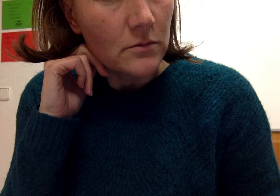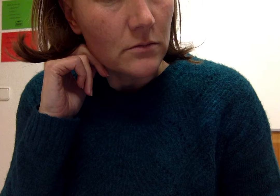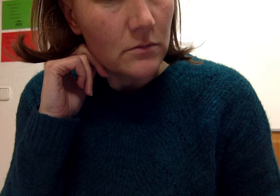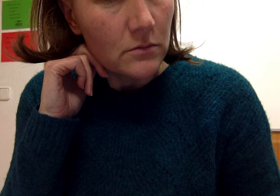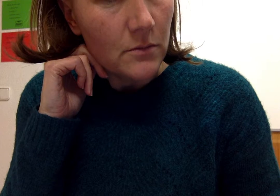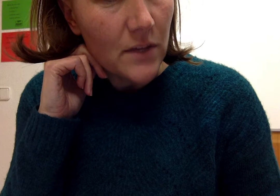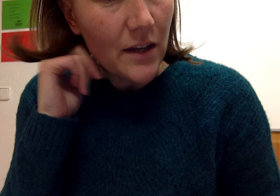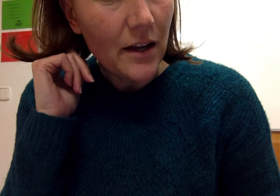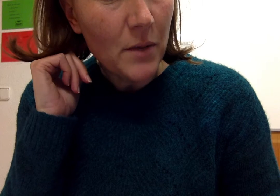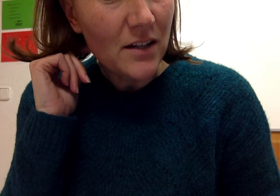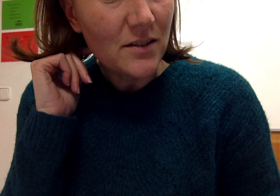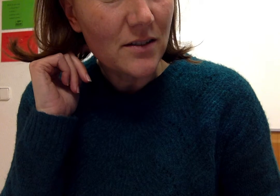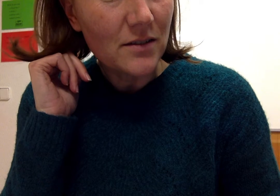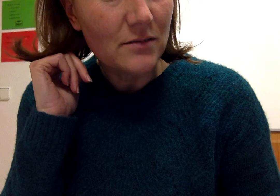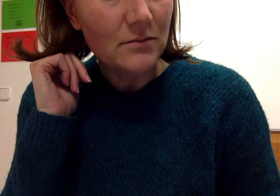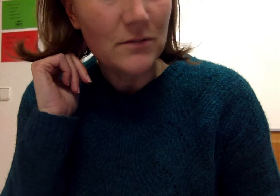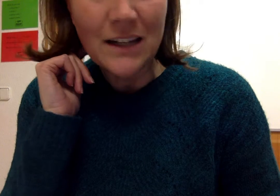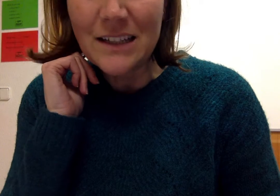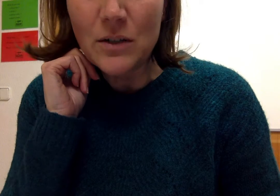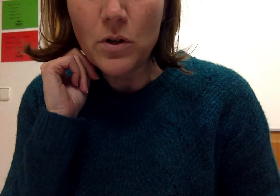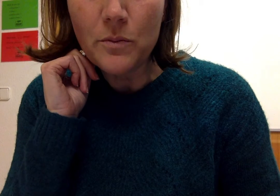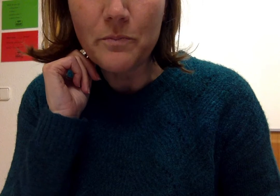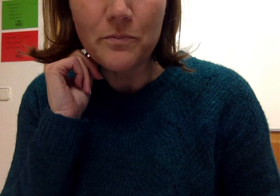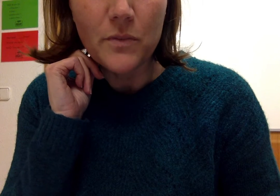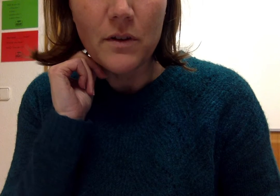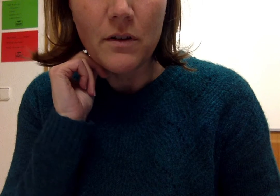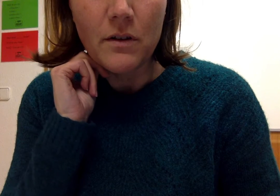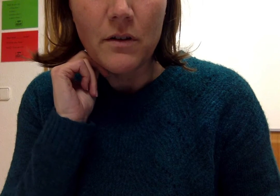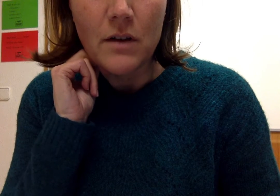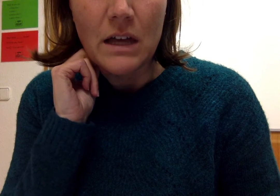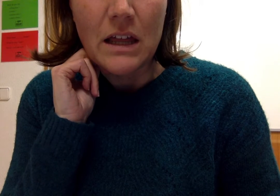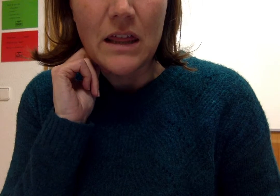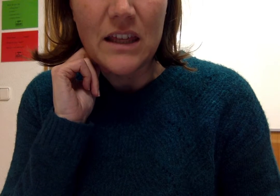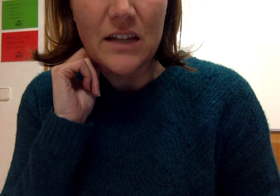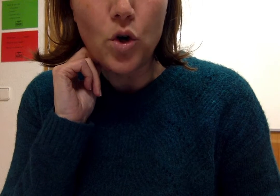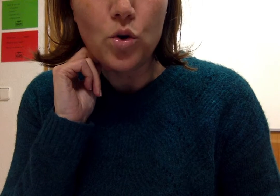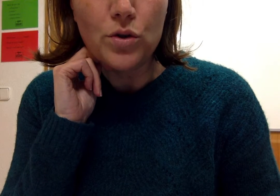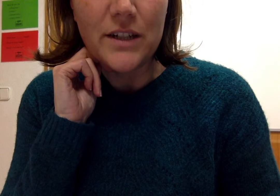Y el más antiguo. The oldest.